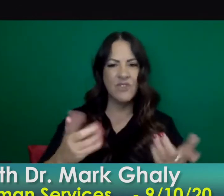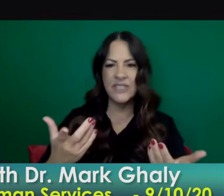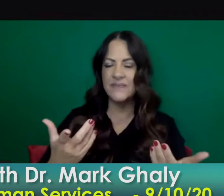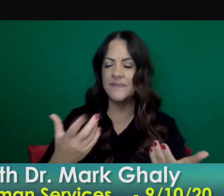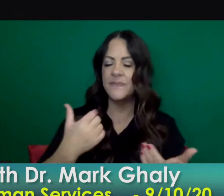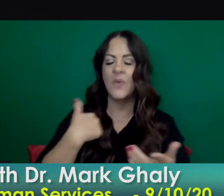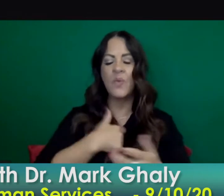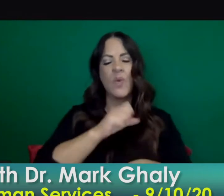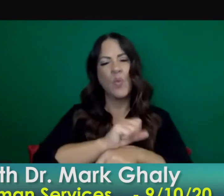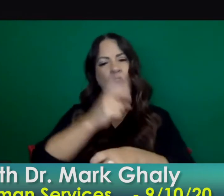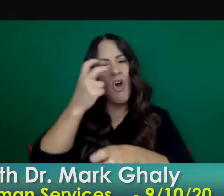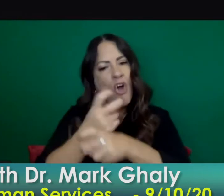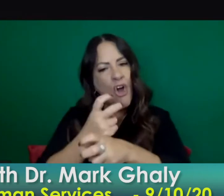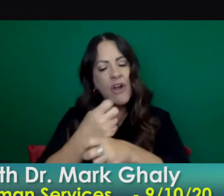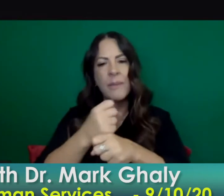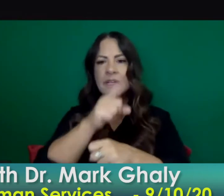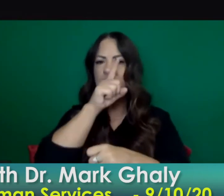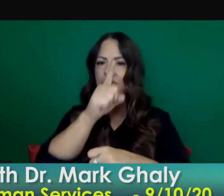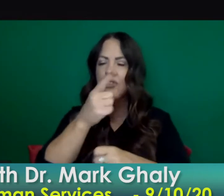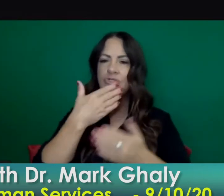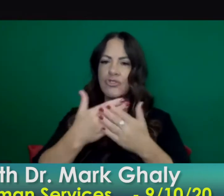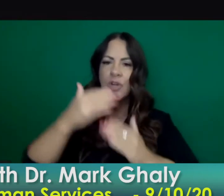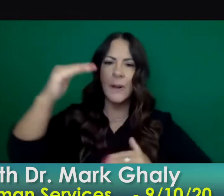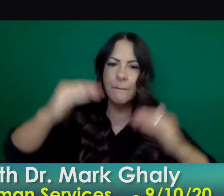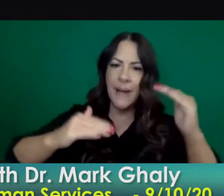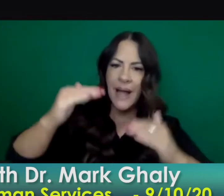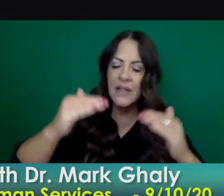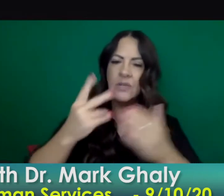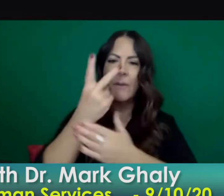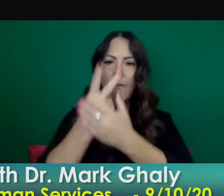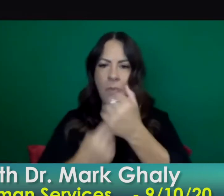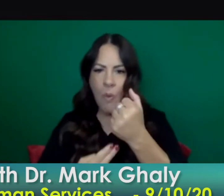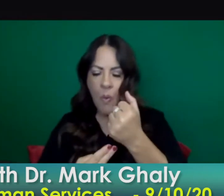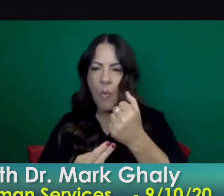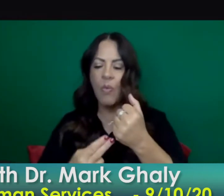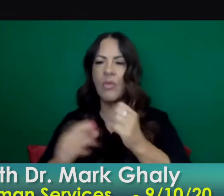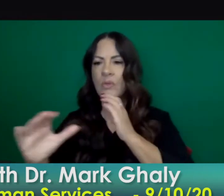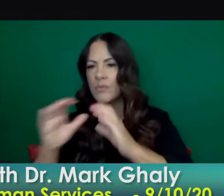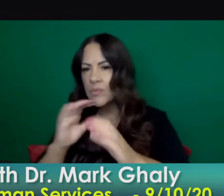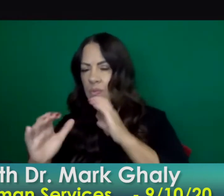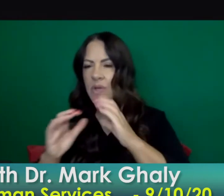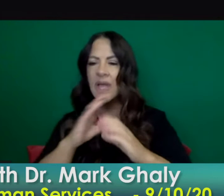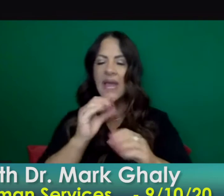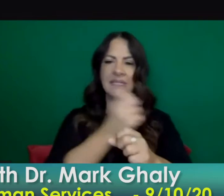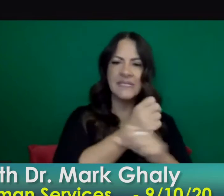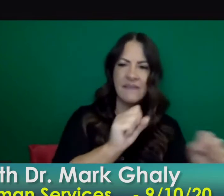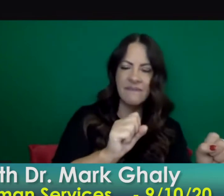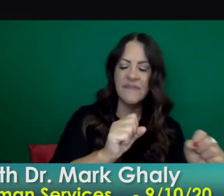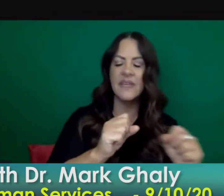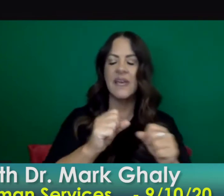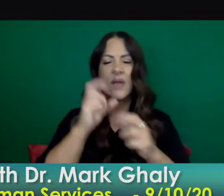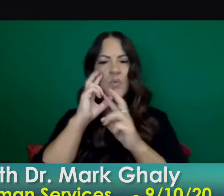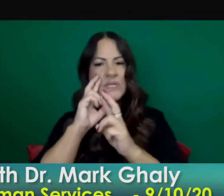we have worked hard to make sure that that balance is both uh elegant and respectful uh and have improved over